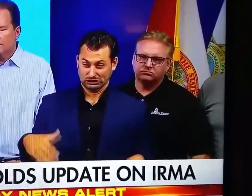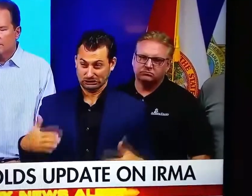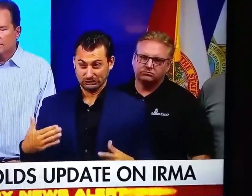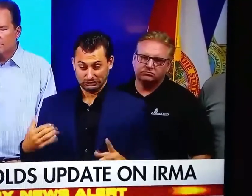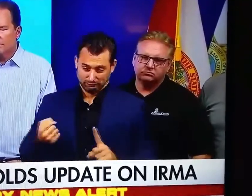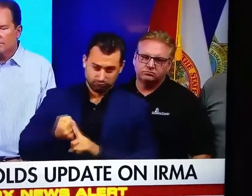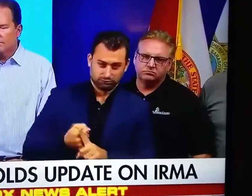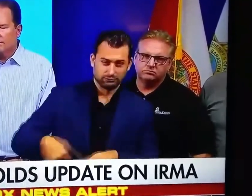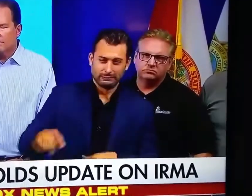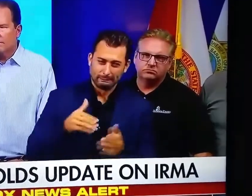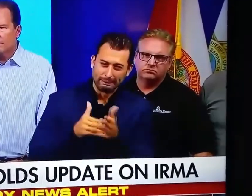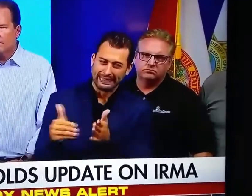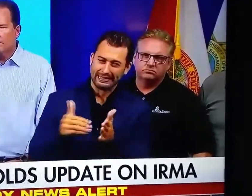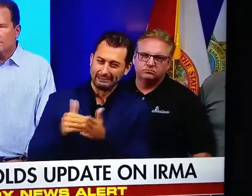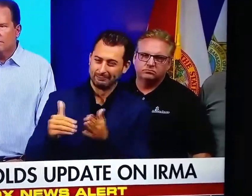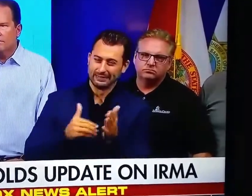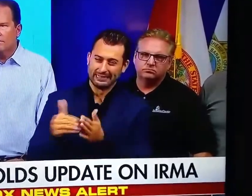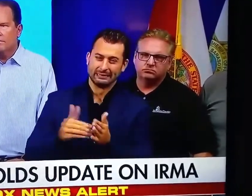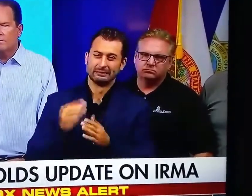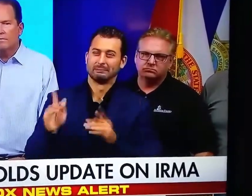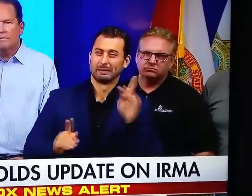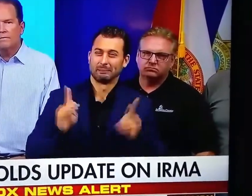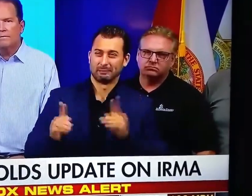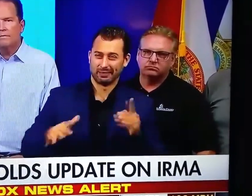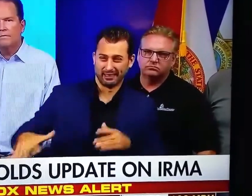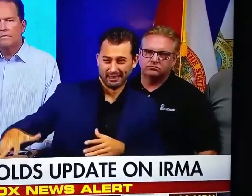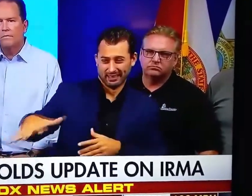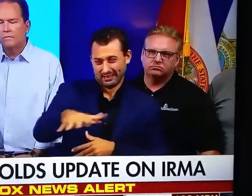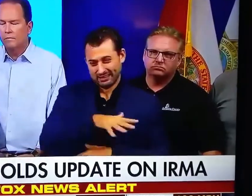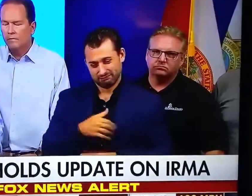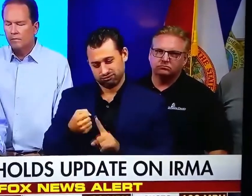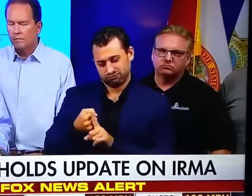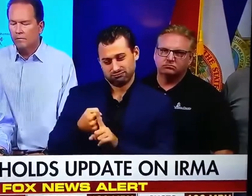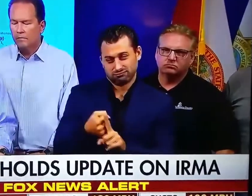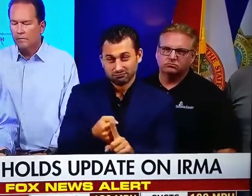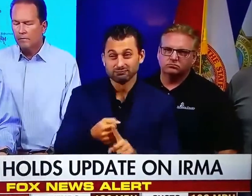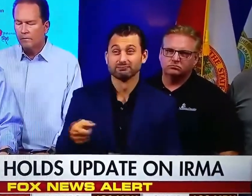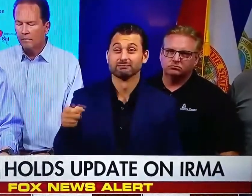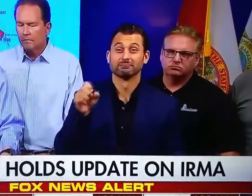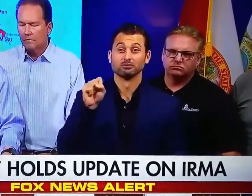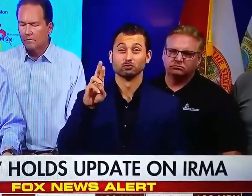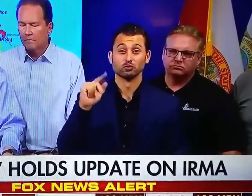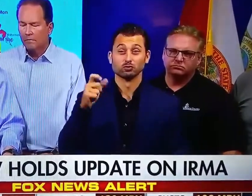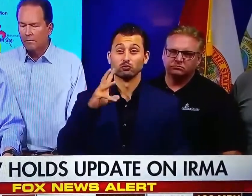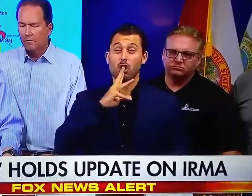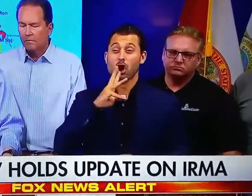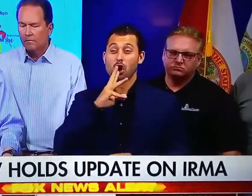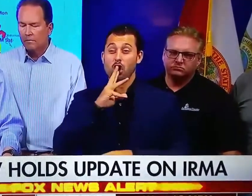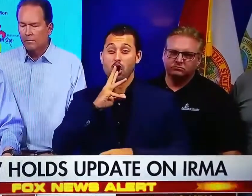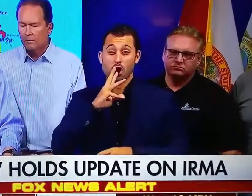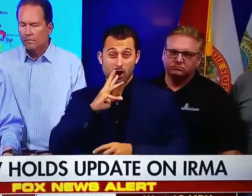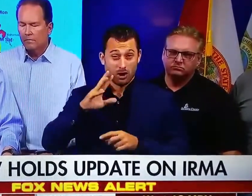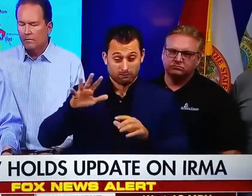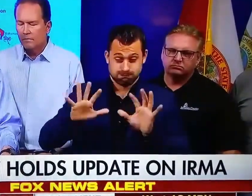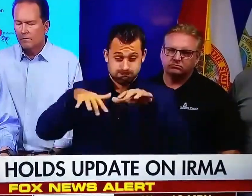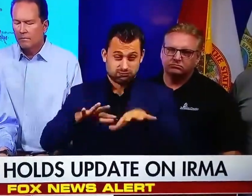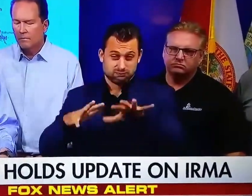and life-threatening winds. The threat of significant storm surge floating along the east, entire west coast of Florida has